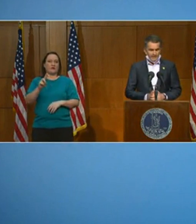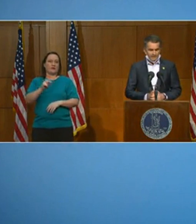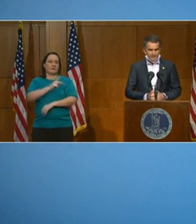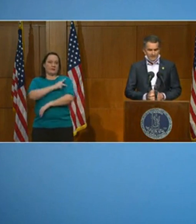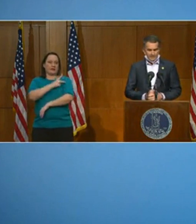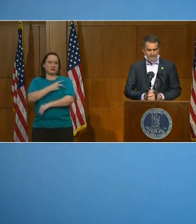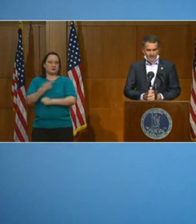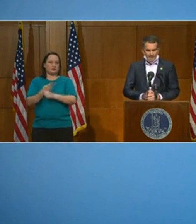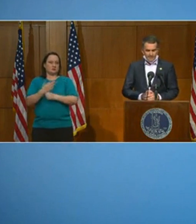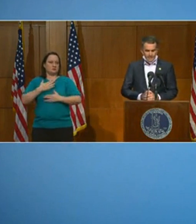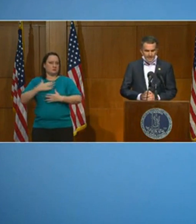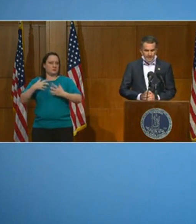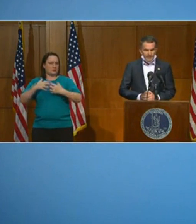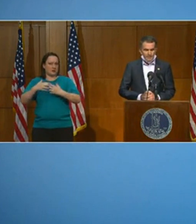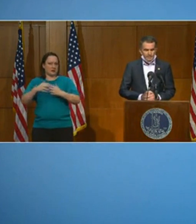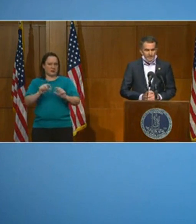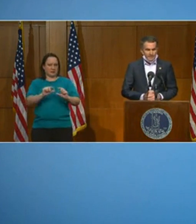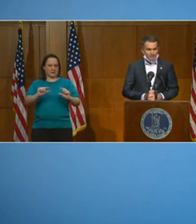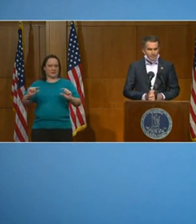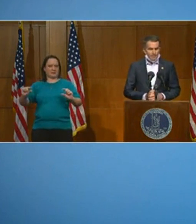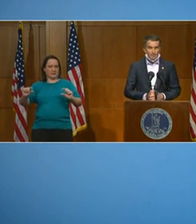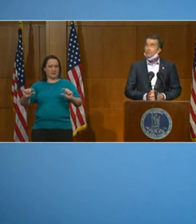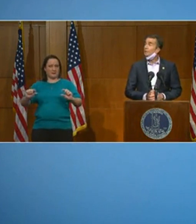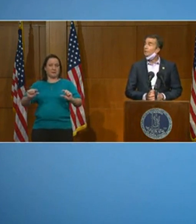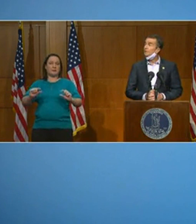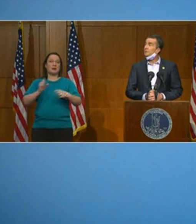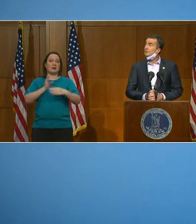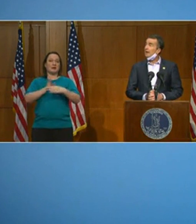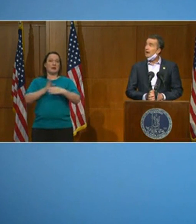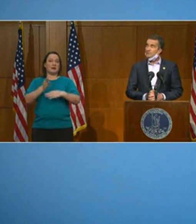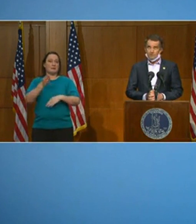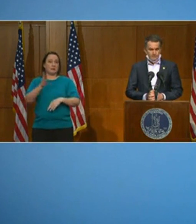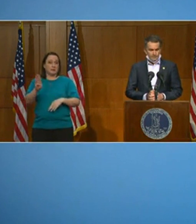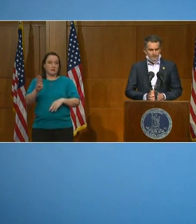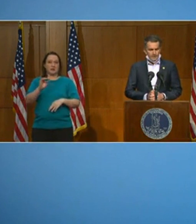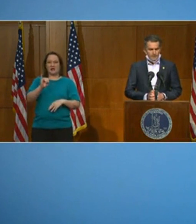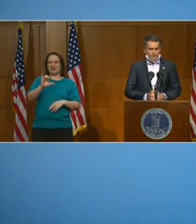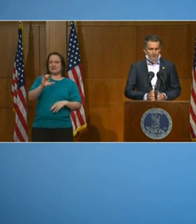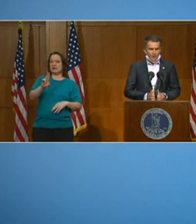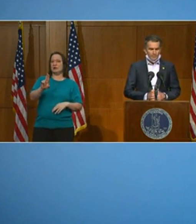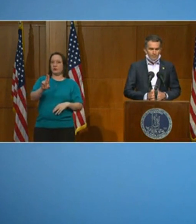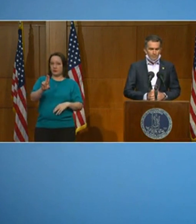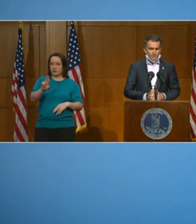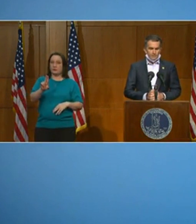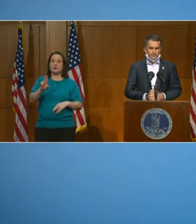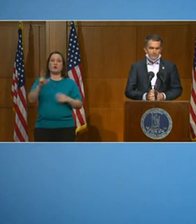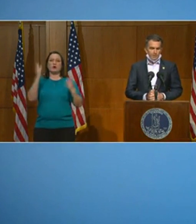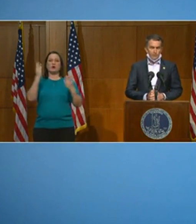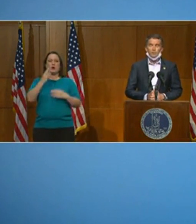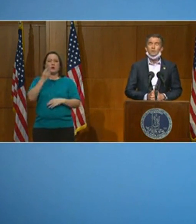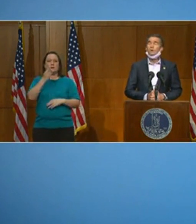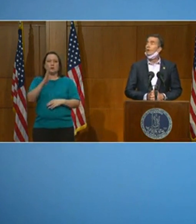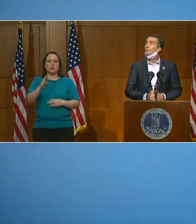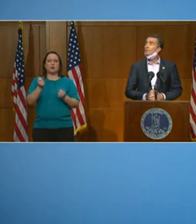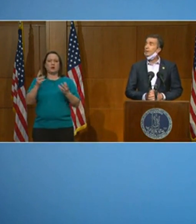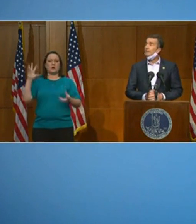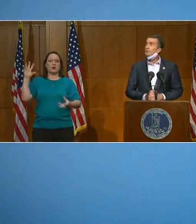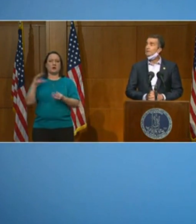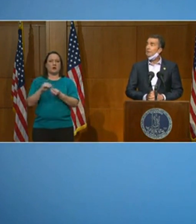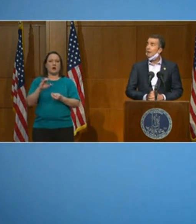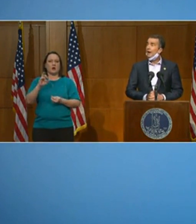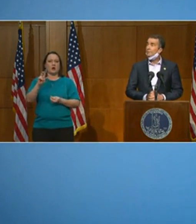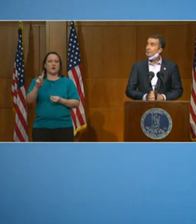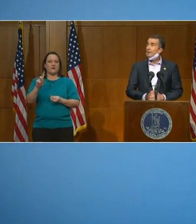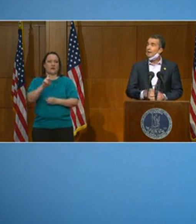ventilators. That's at the bottom. And the medium blue is those in the ICU. The dark blue is the total COVID